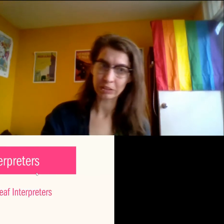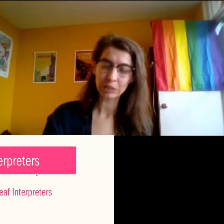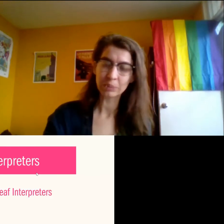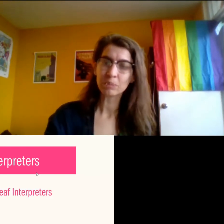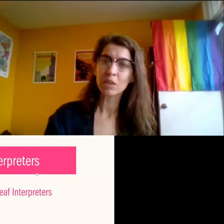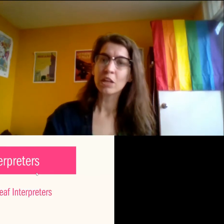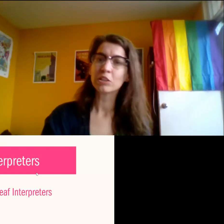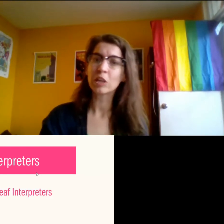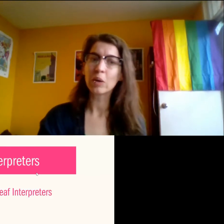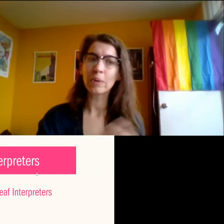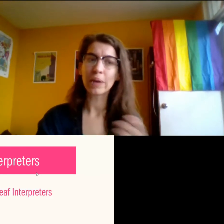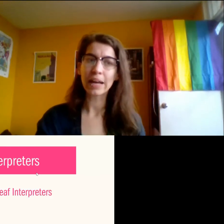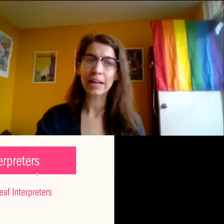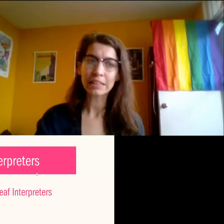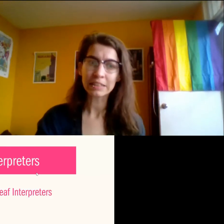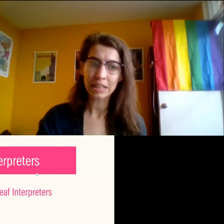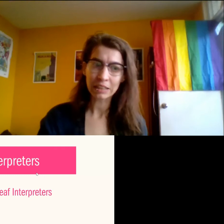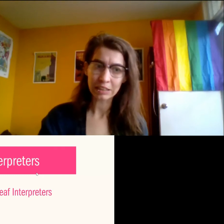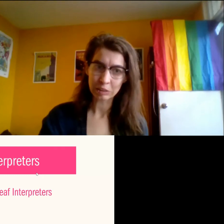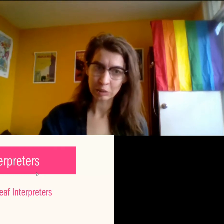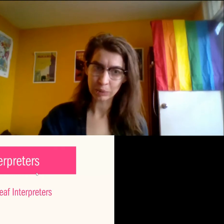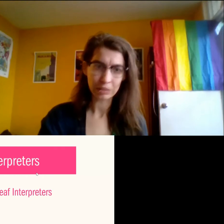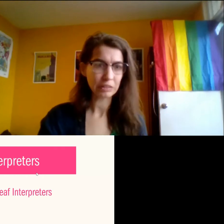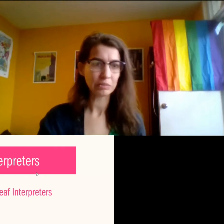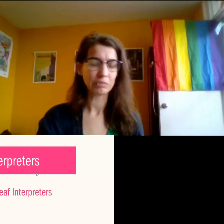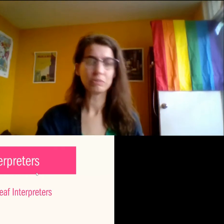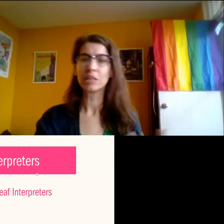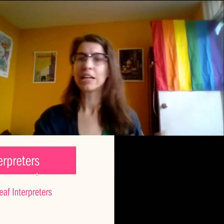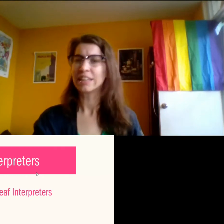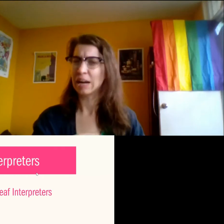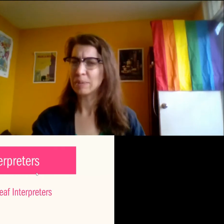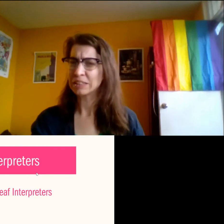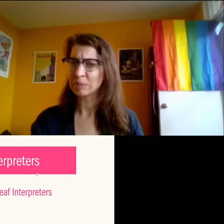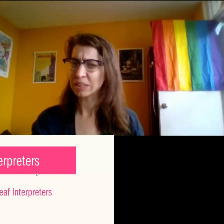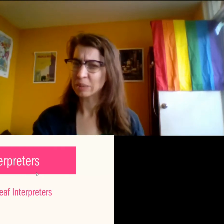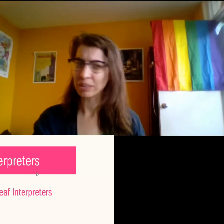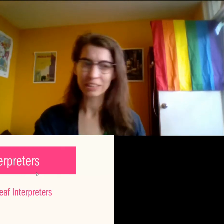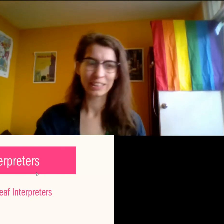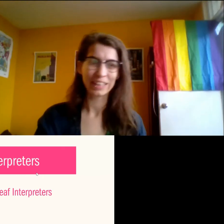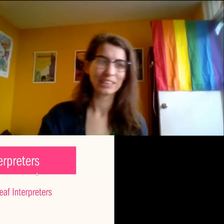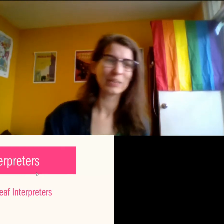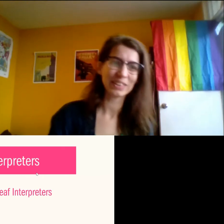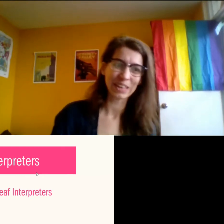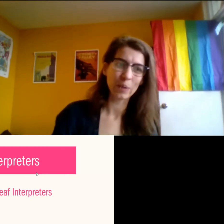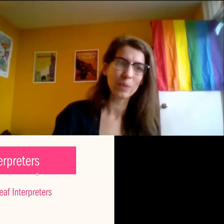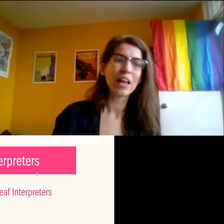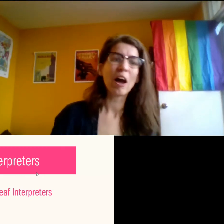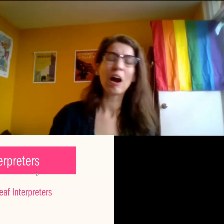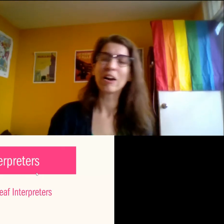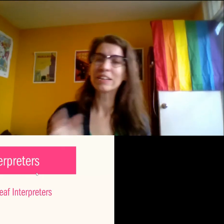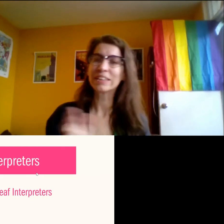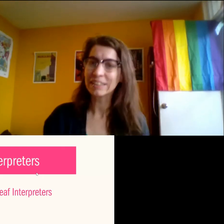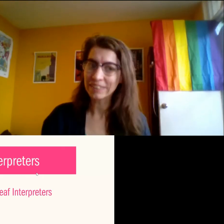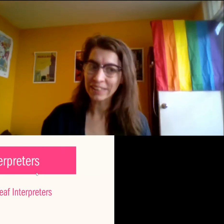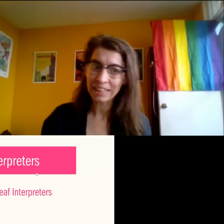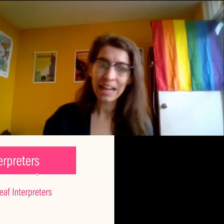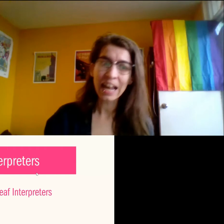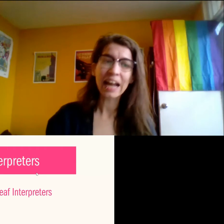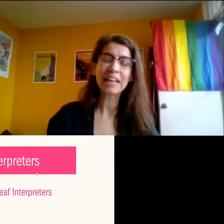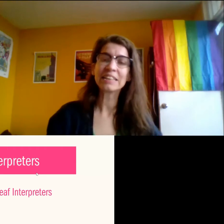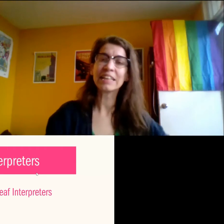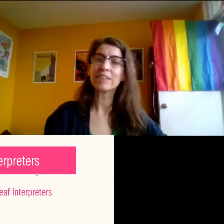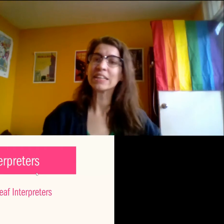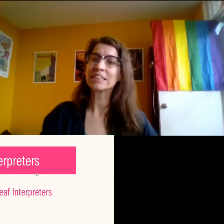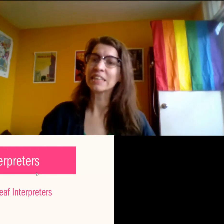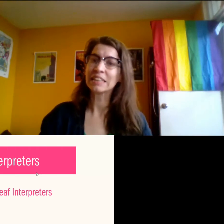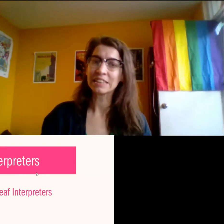interpreters. So ASL interpreters, yeah, I messed up the animations on this one. So are hearing